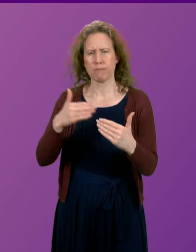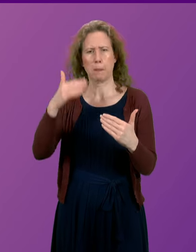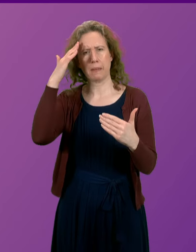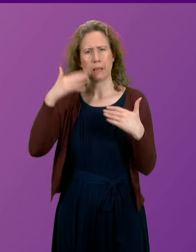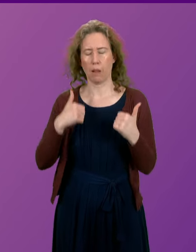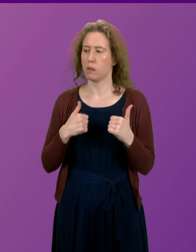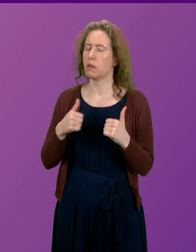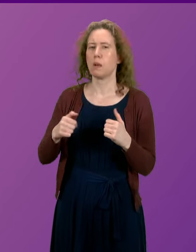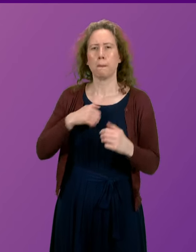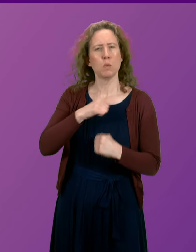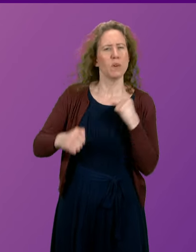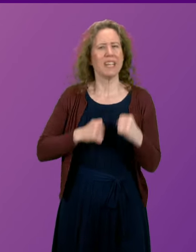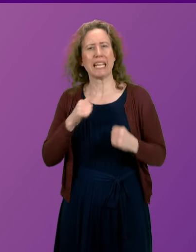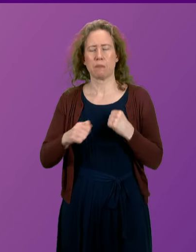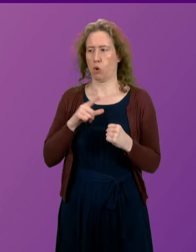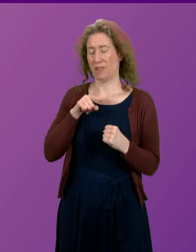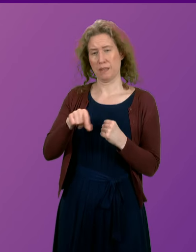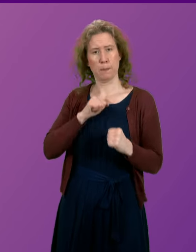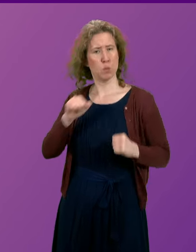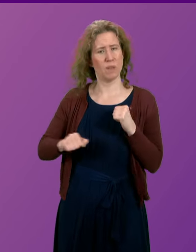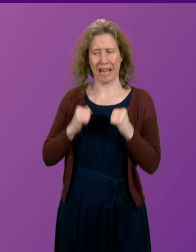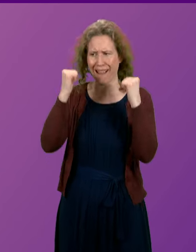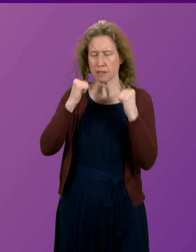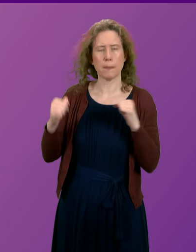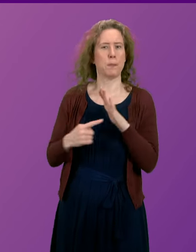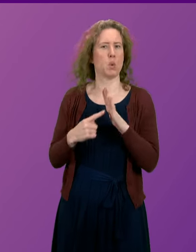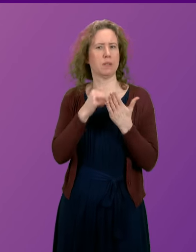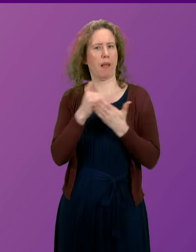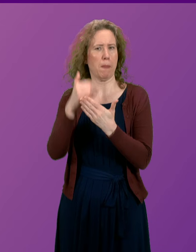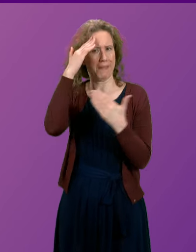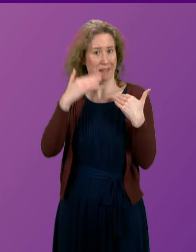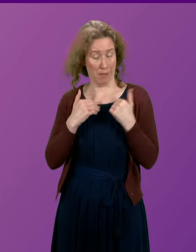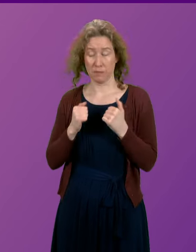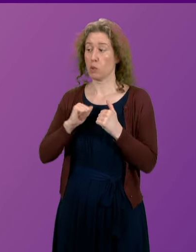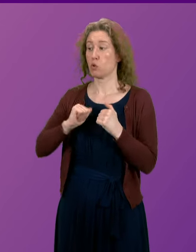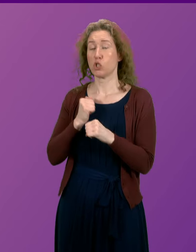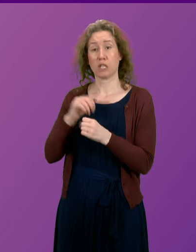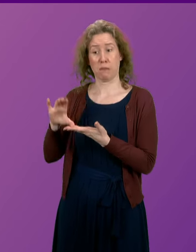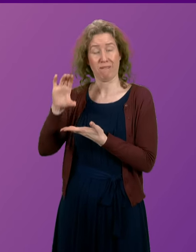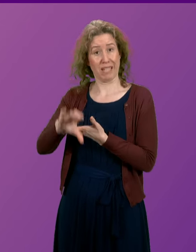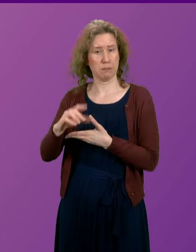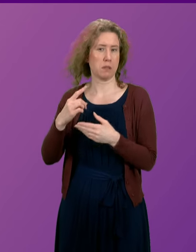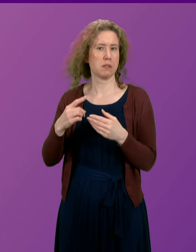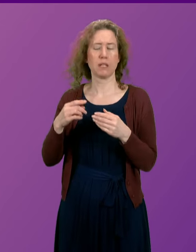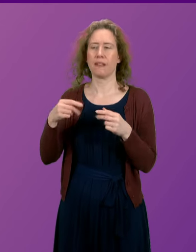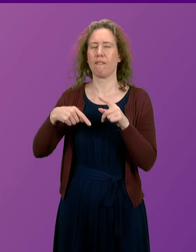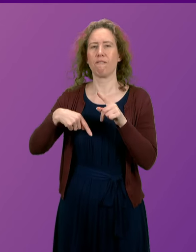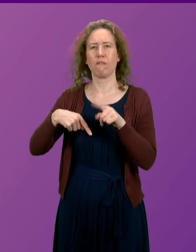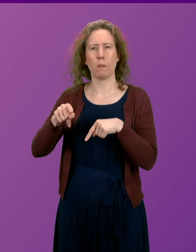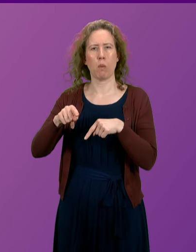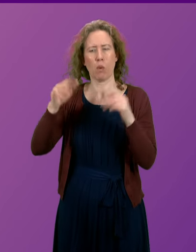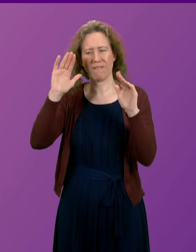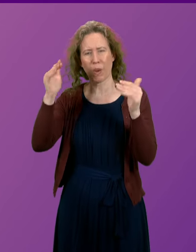know how important exercise can be for mental health, so the Scottish Government's recent investment of a further £100,000 in the football-focused mental